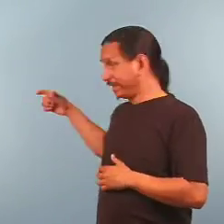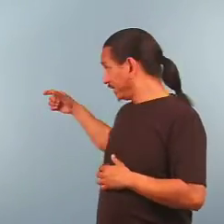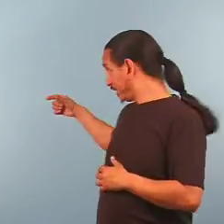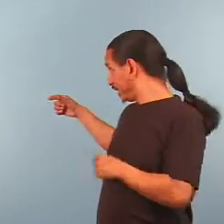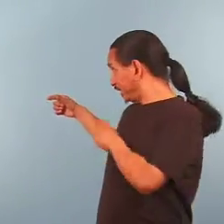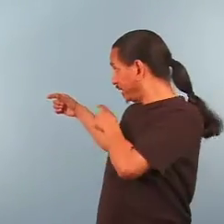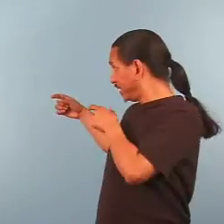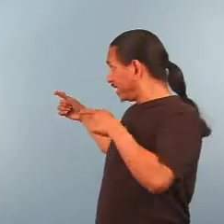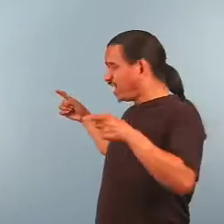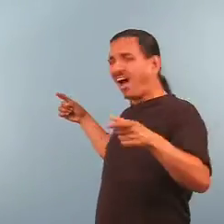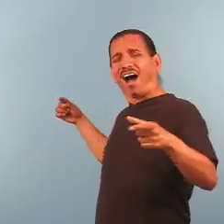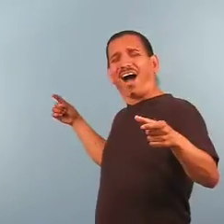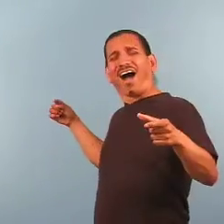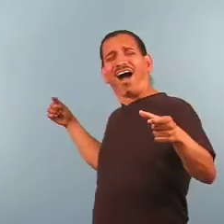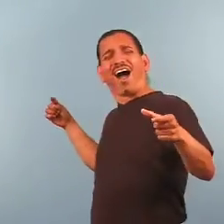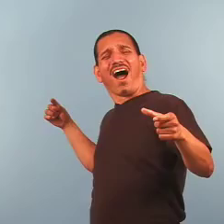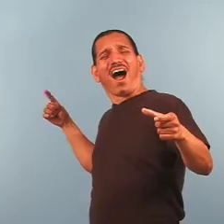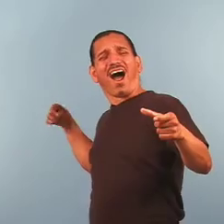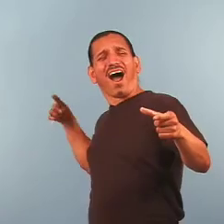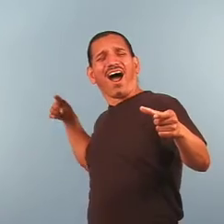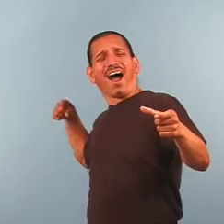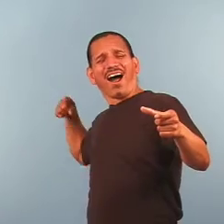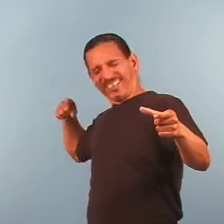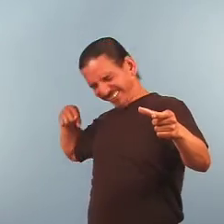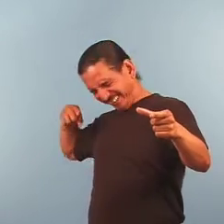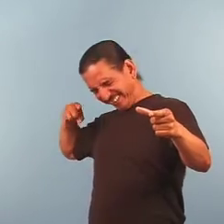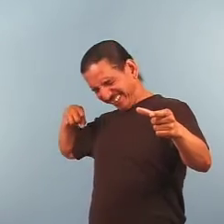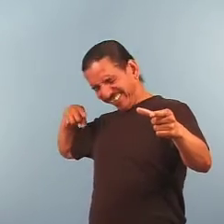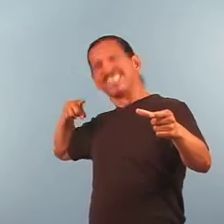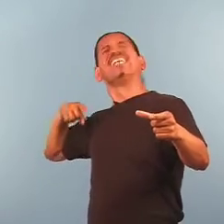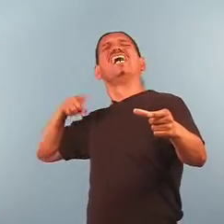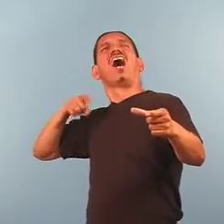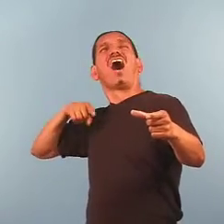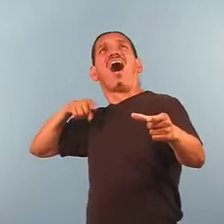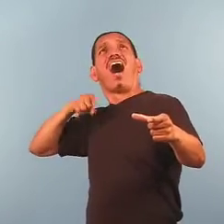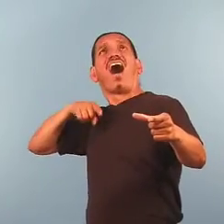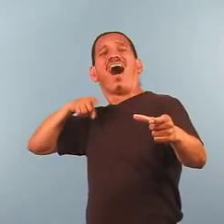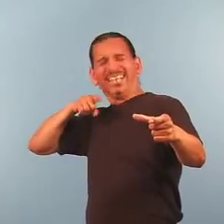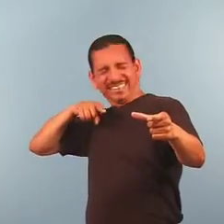years, for a beam of light to cross our galaxy